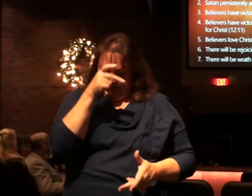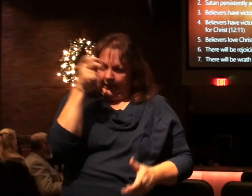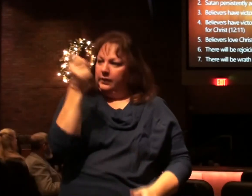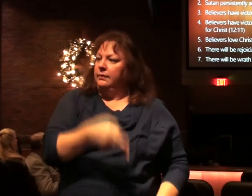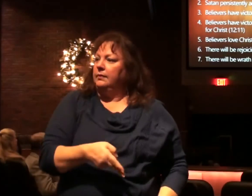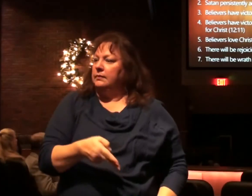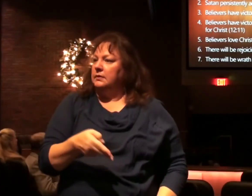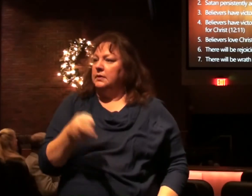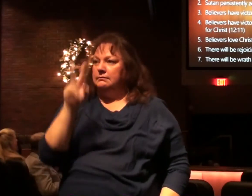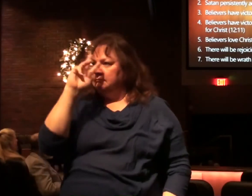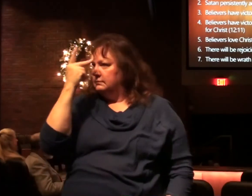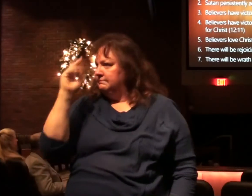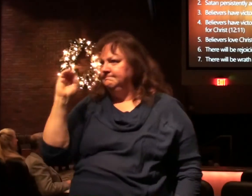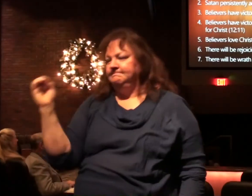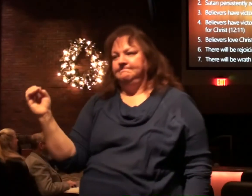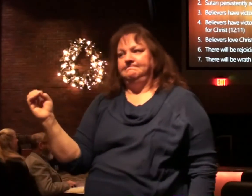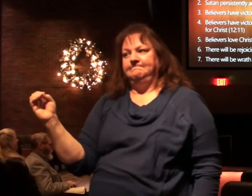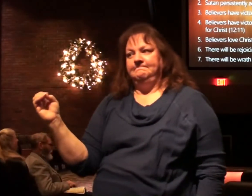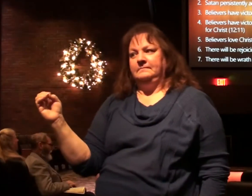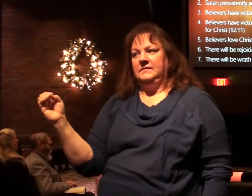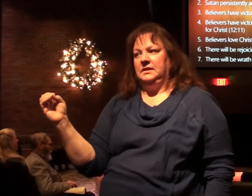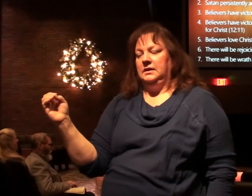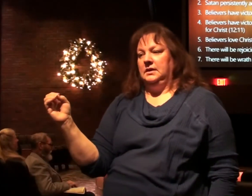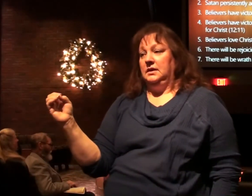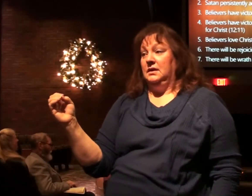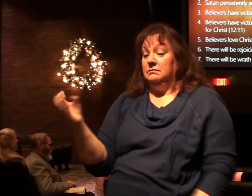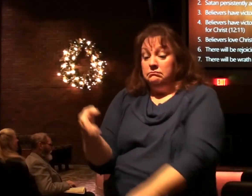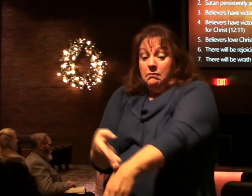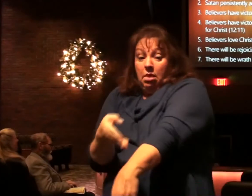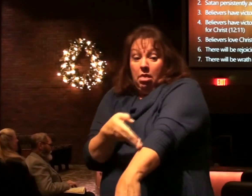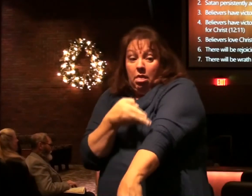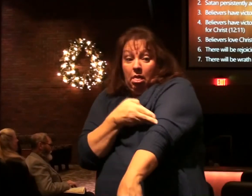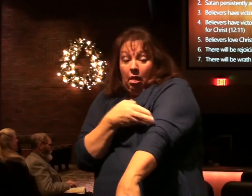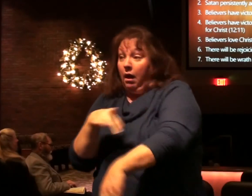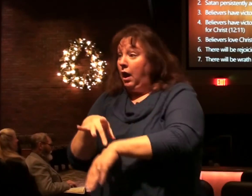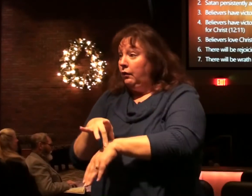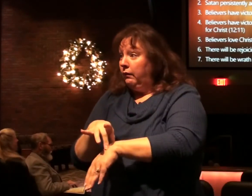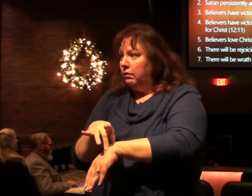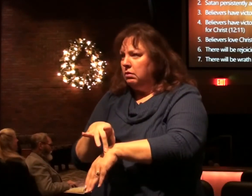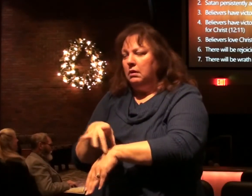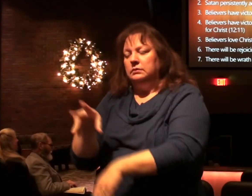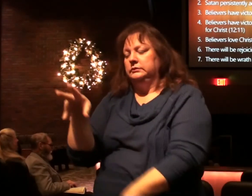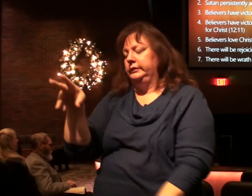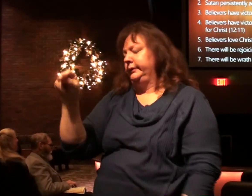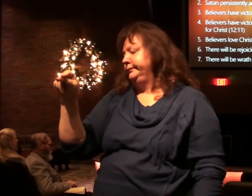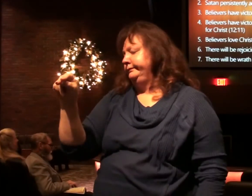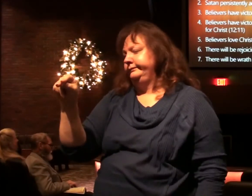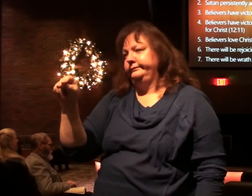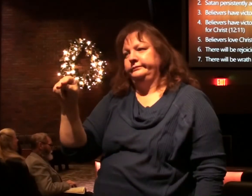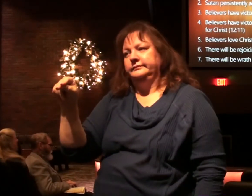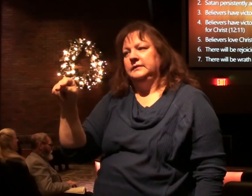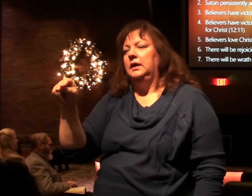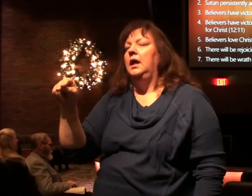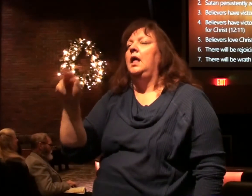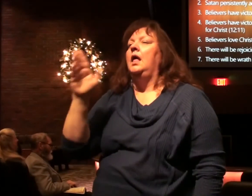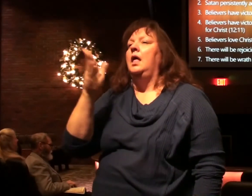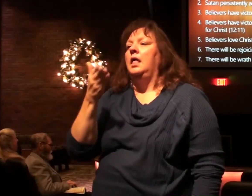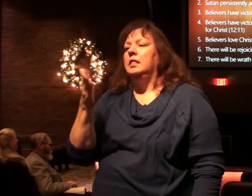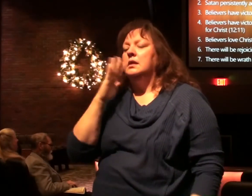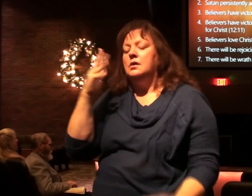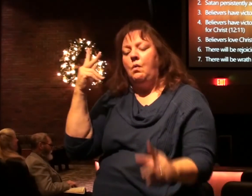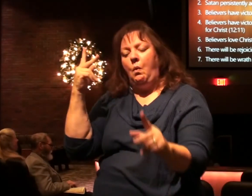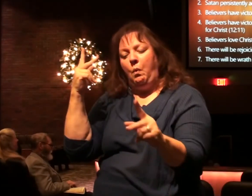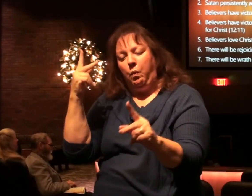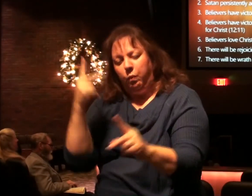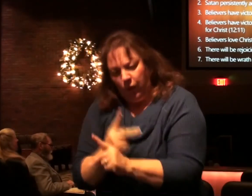Make no mistake about it. Things aren't going to get better on this earth. They are going to get worse